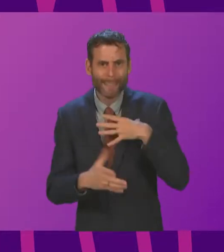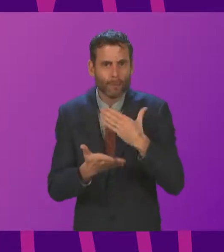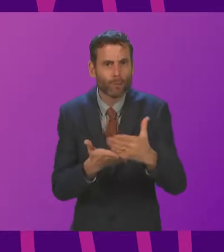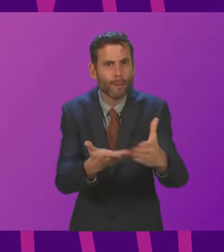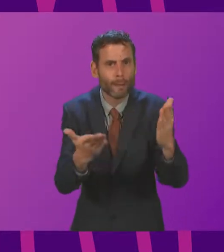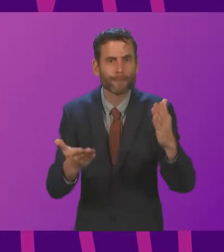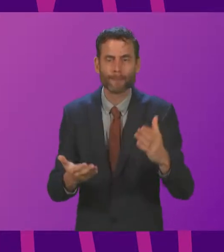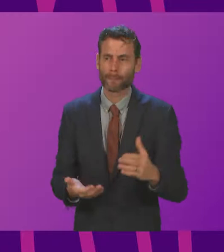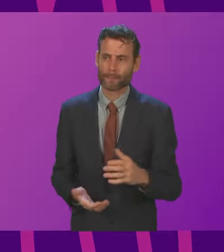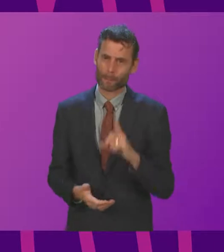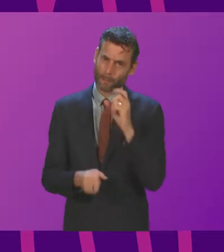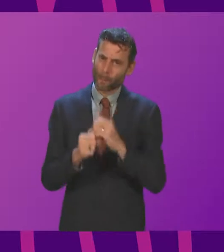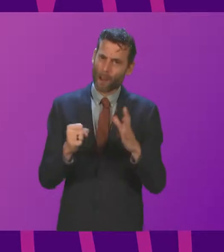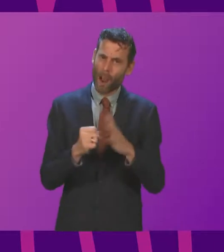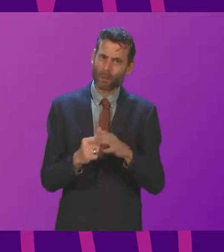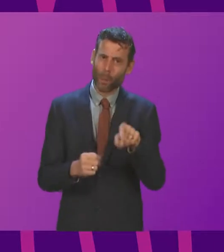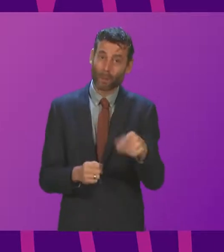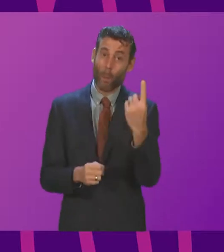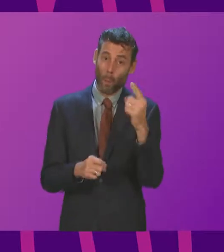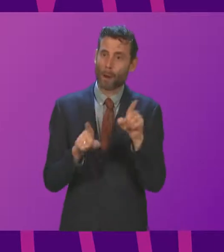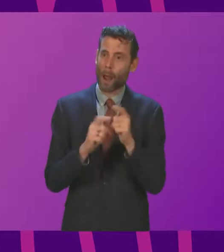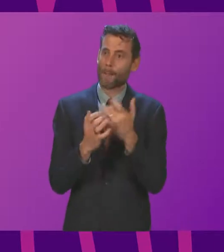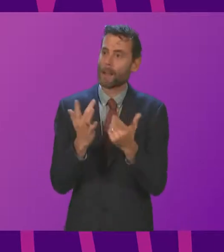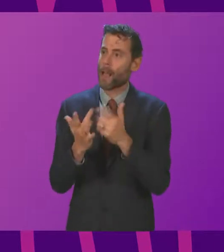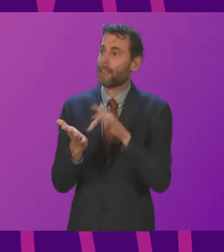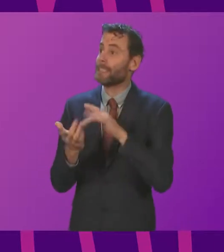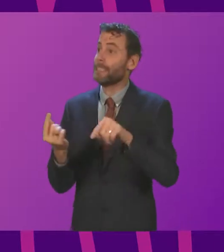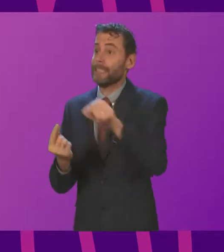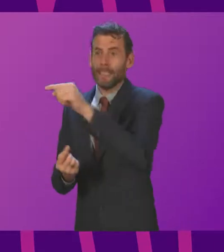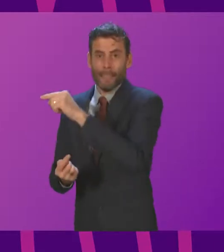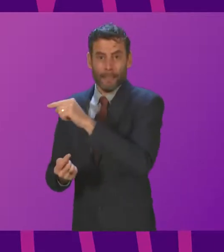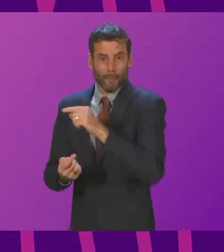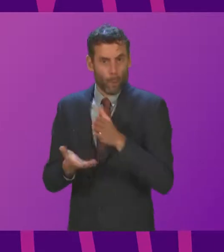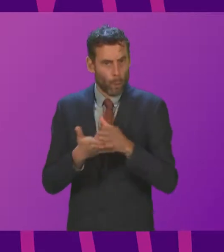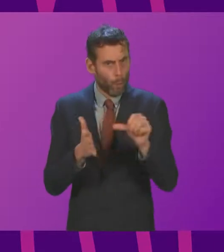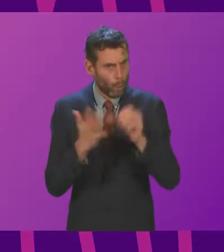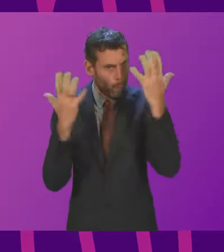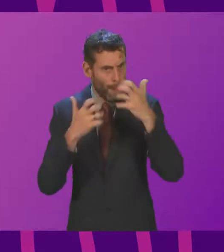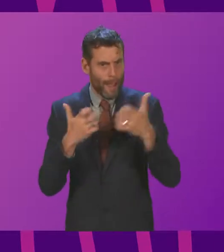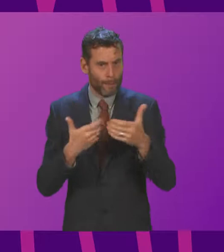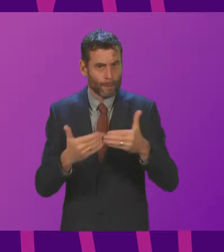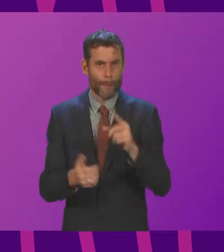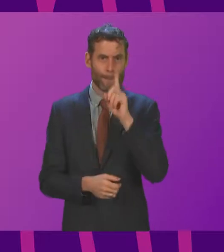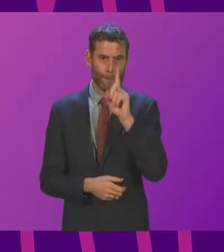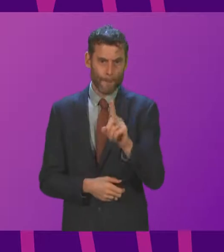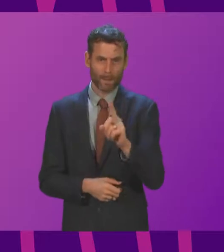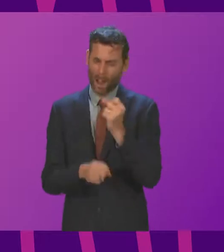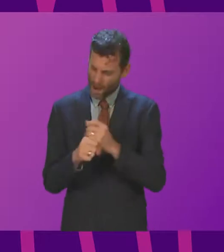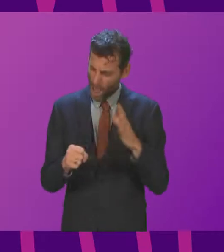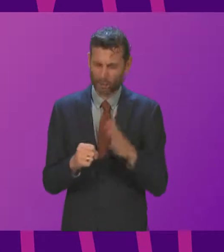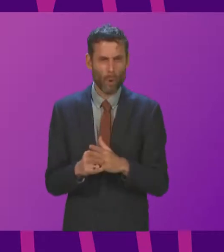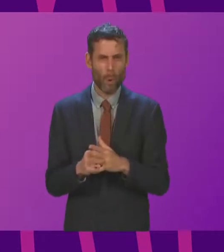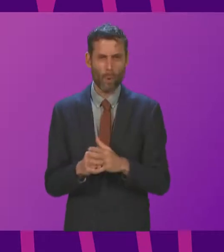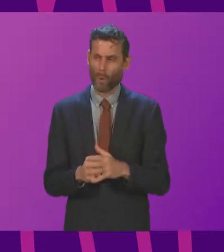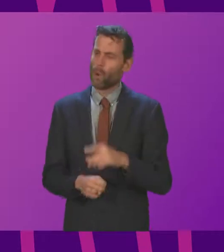right now. But nor will I stand here and allow Glasgow, one of the greatest cities in the world, to be talked down for